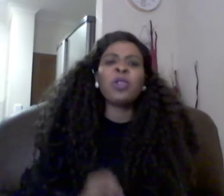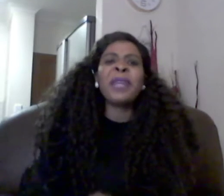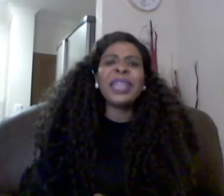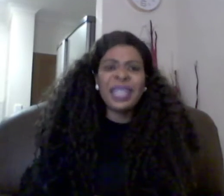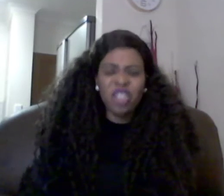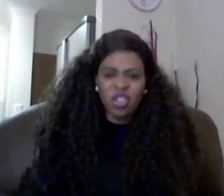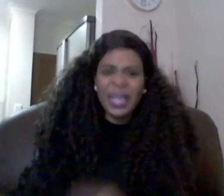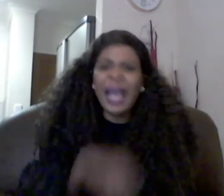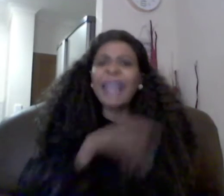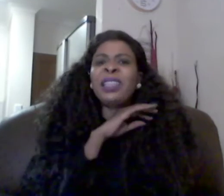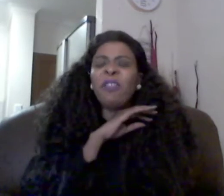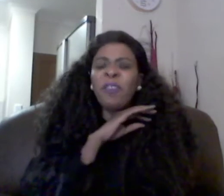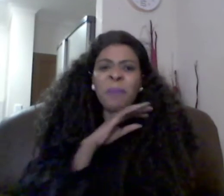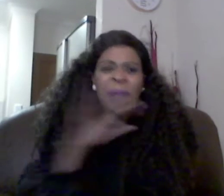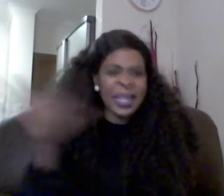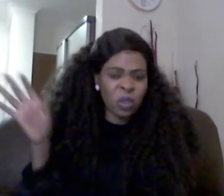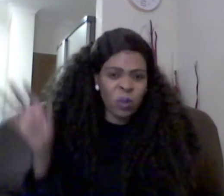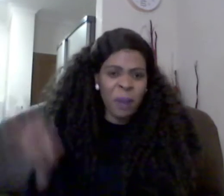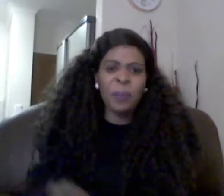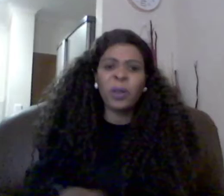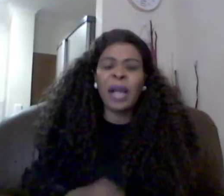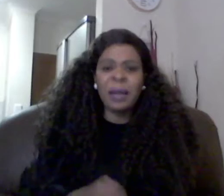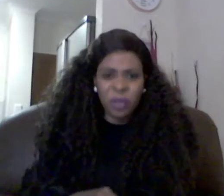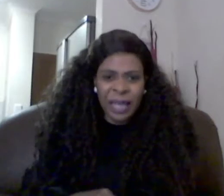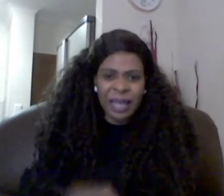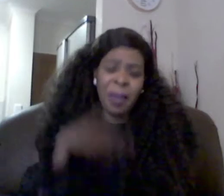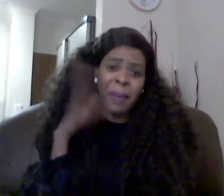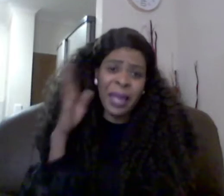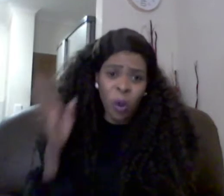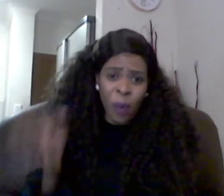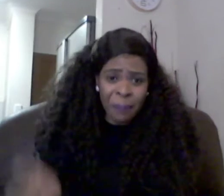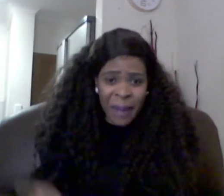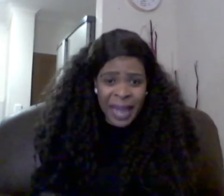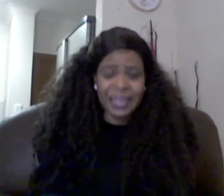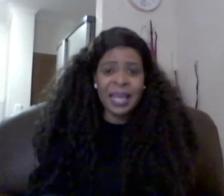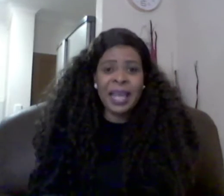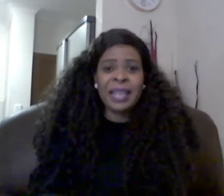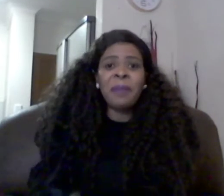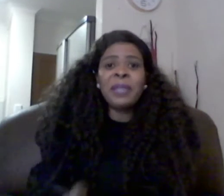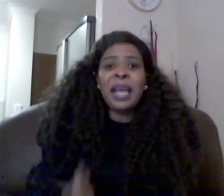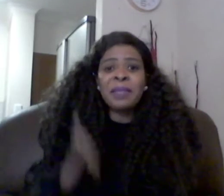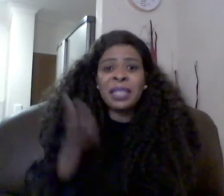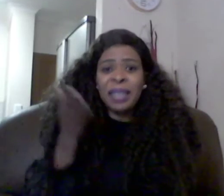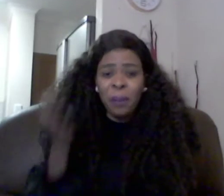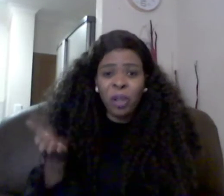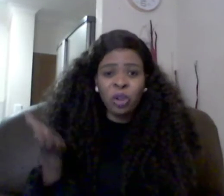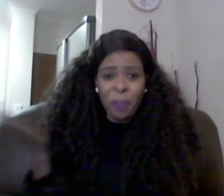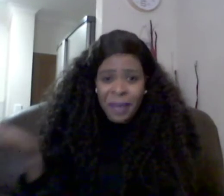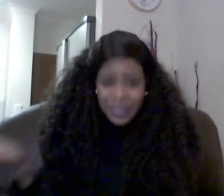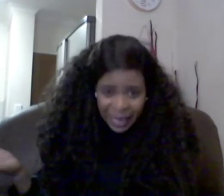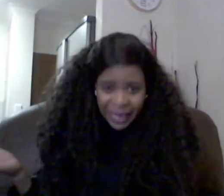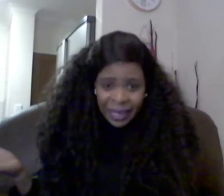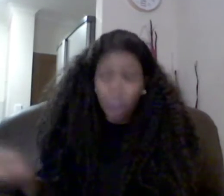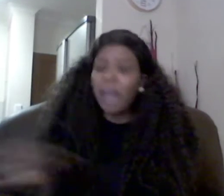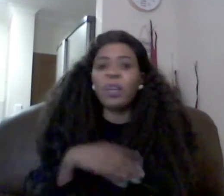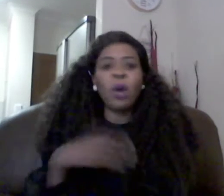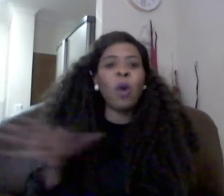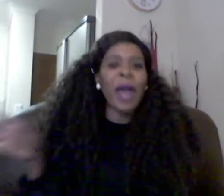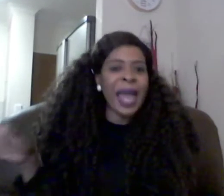meet in the street there are different places where people come together maybe in your workplace sometimes in a boardroom meeting you never know where